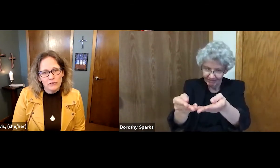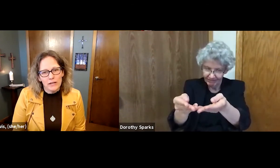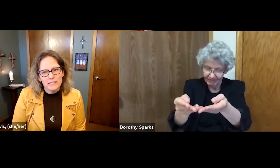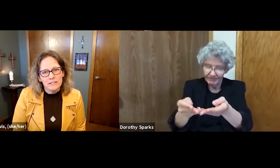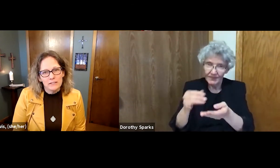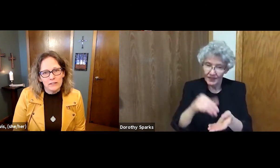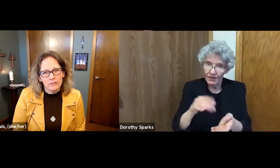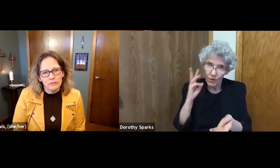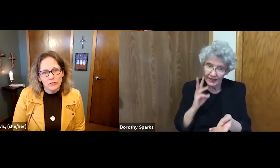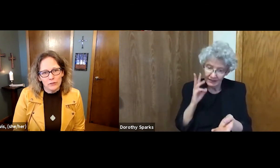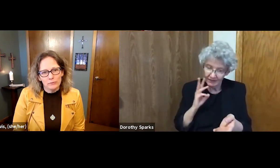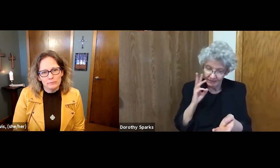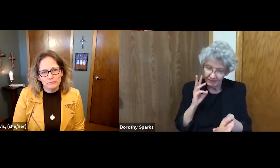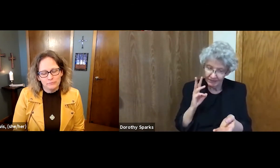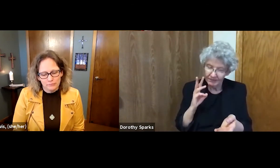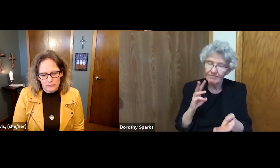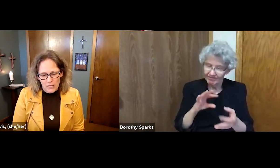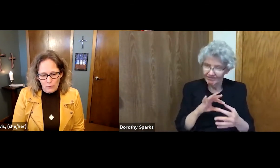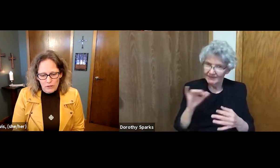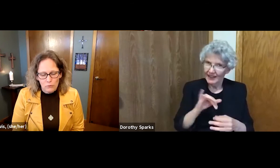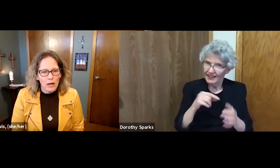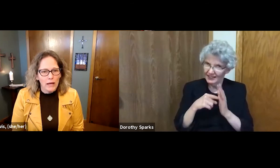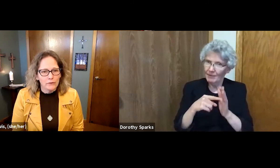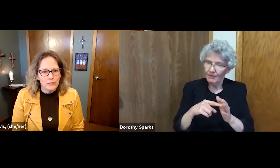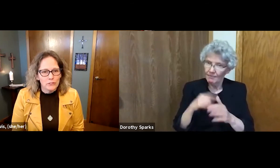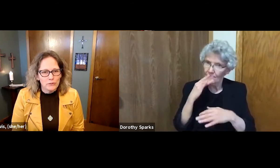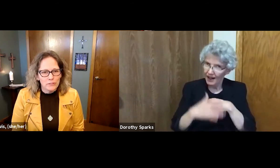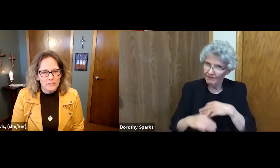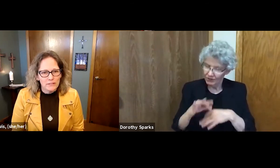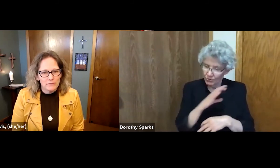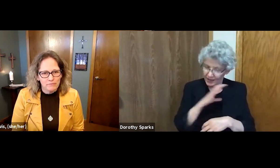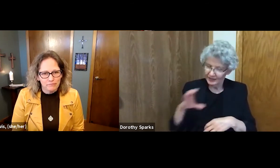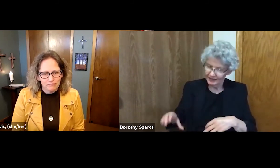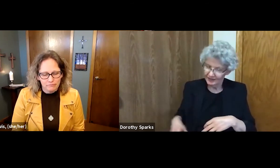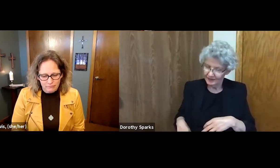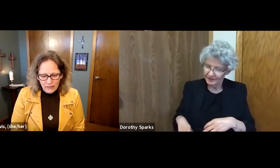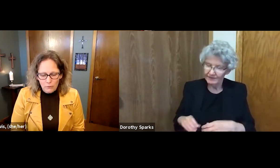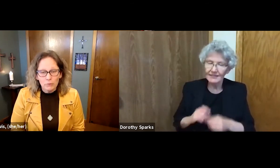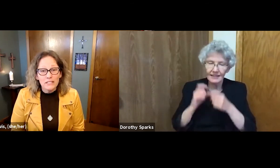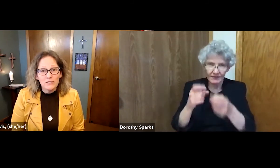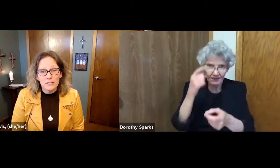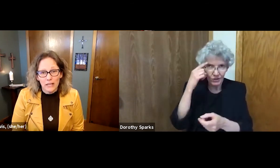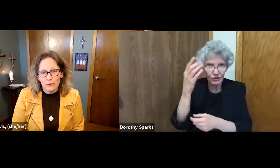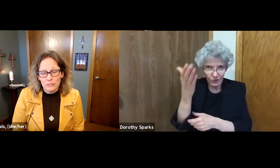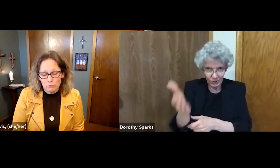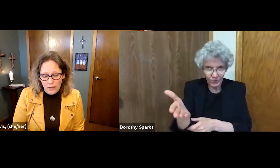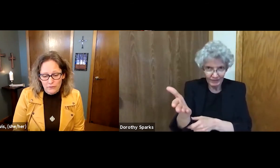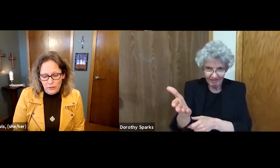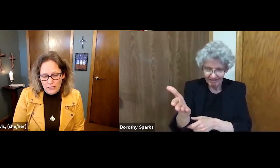christ given for you and with the wine or the juice please use the language blood of christ